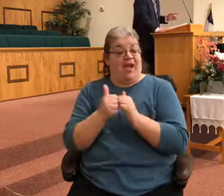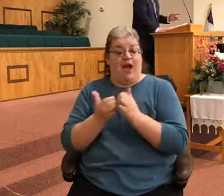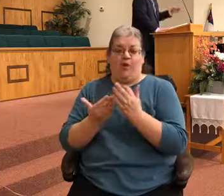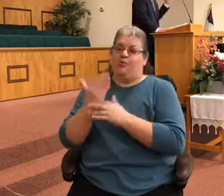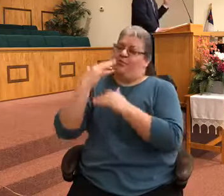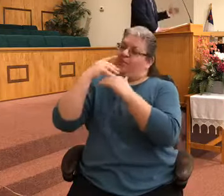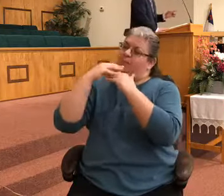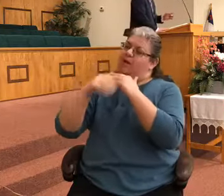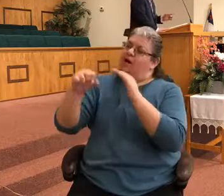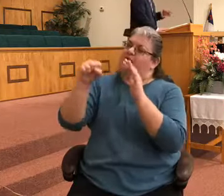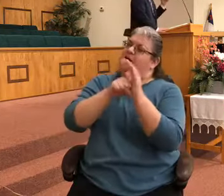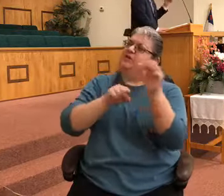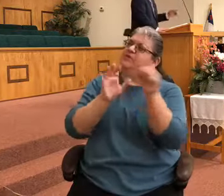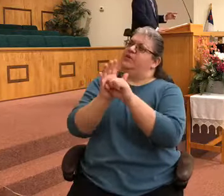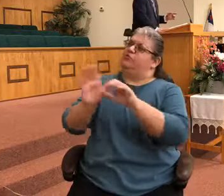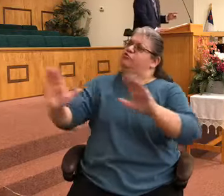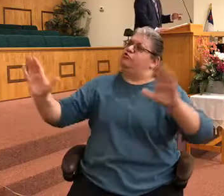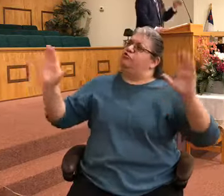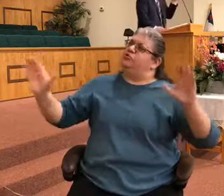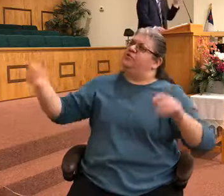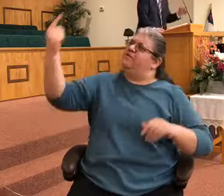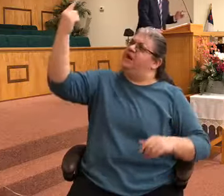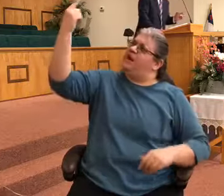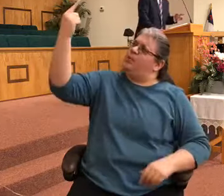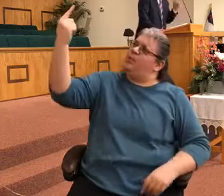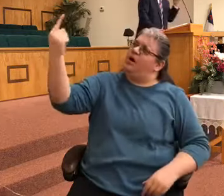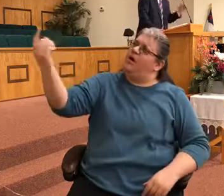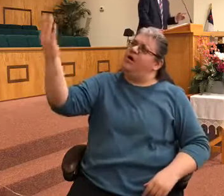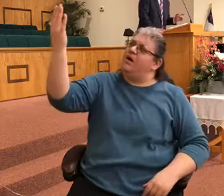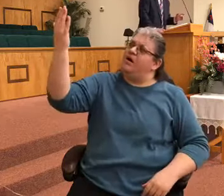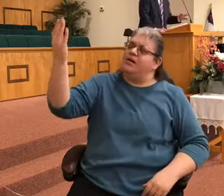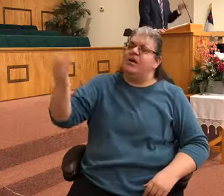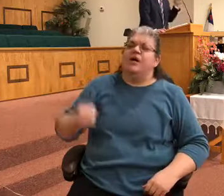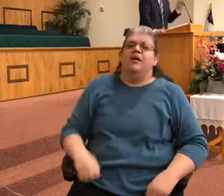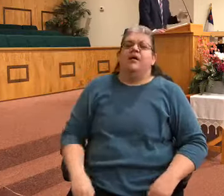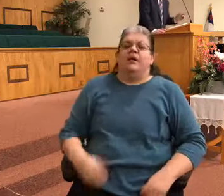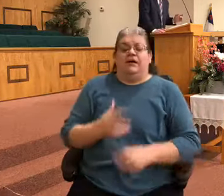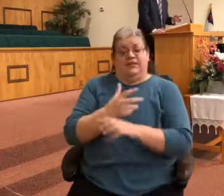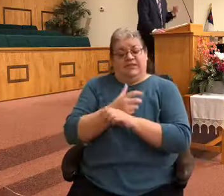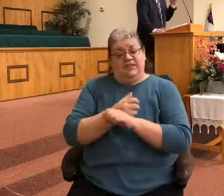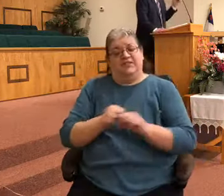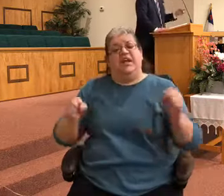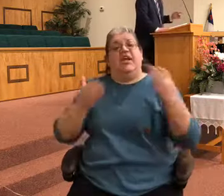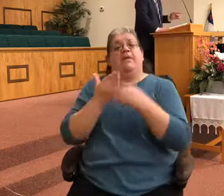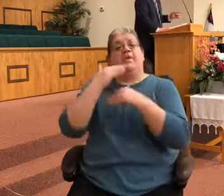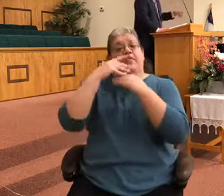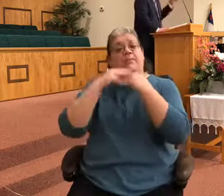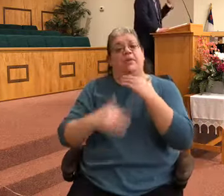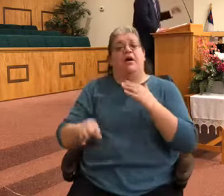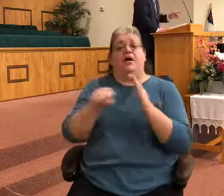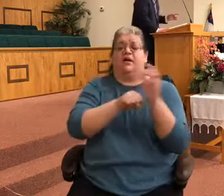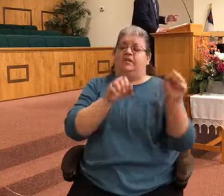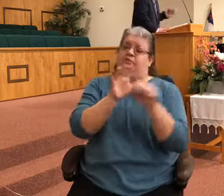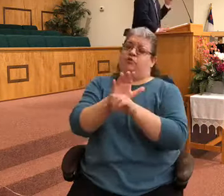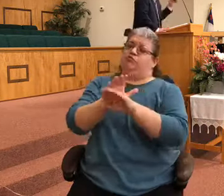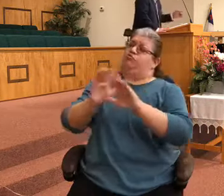the crucify one save the blood of the crucify one the angel